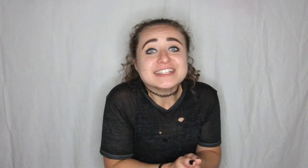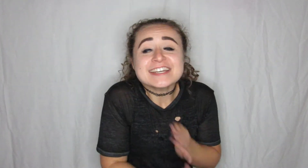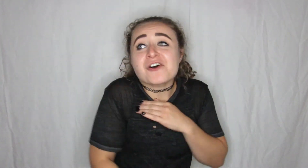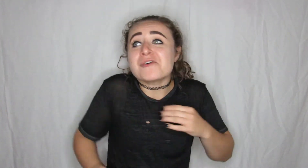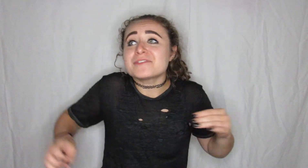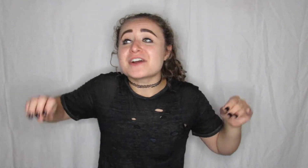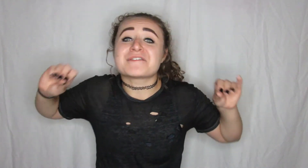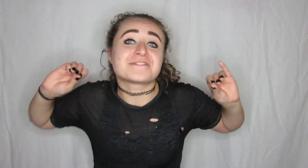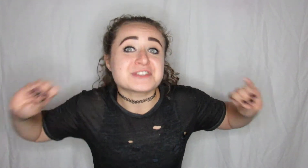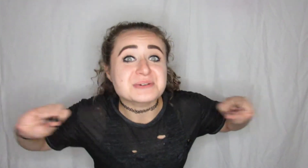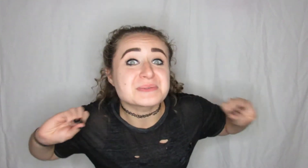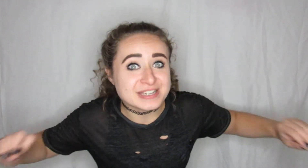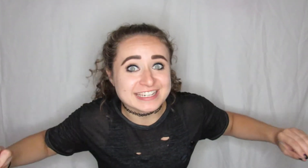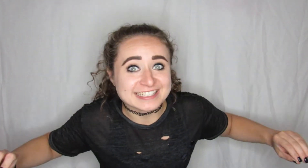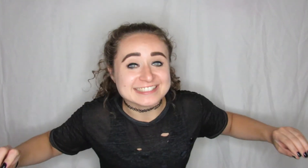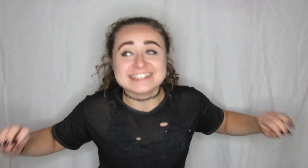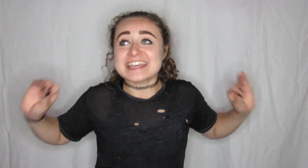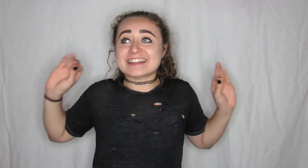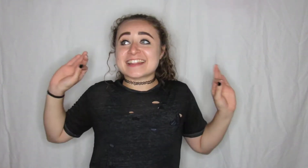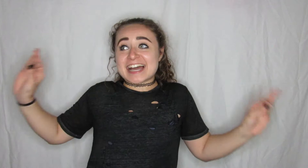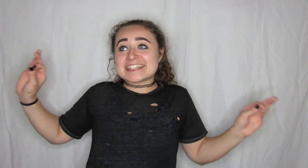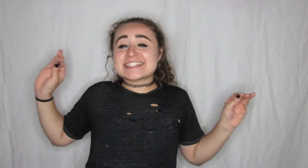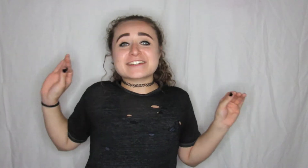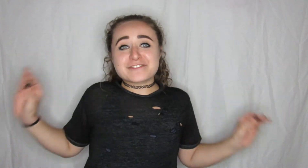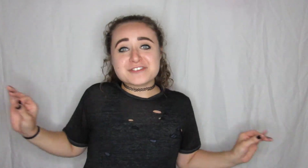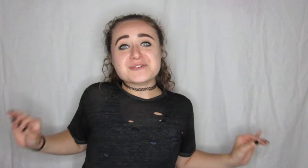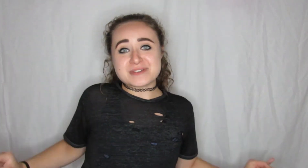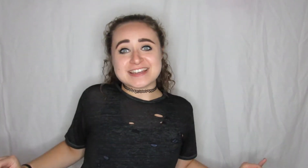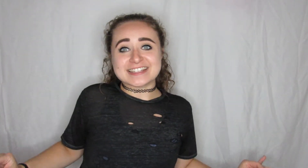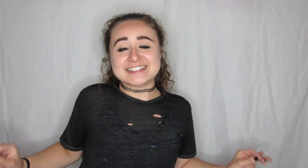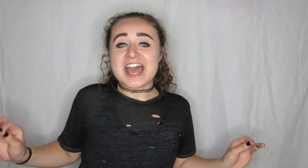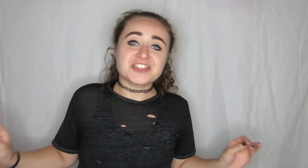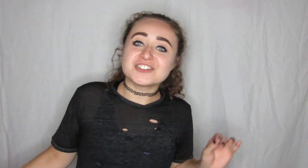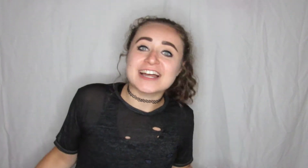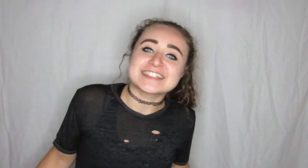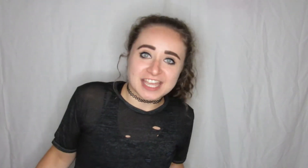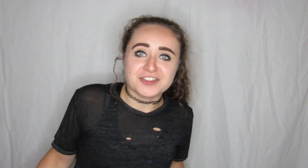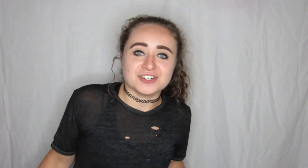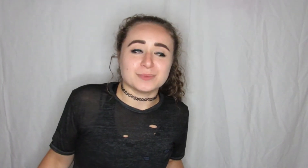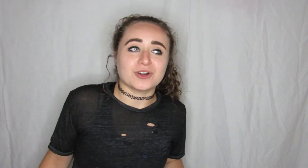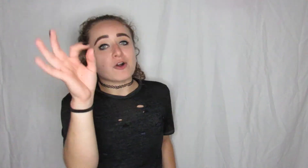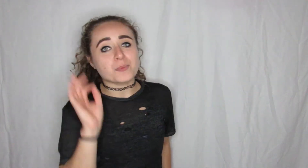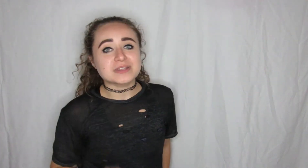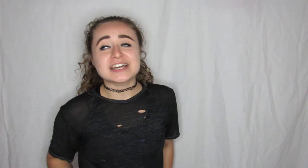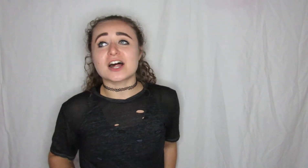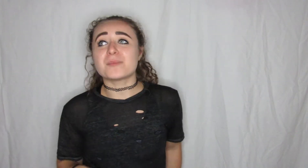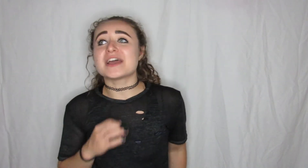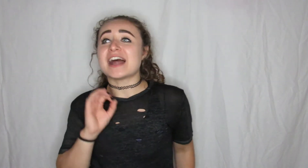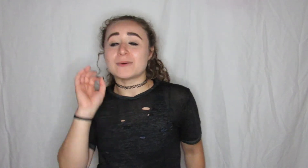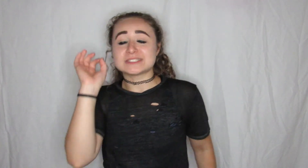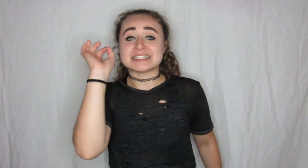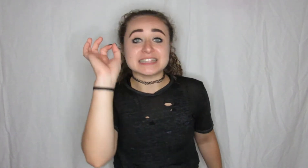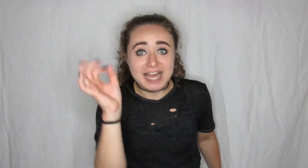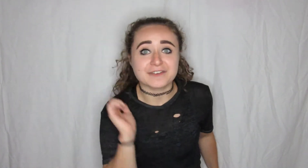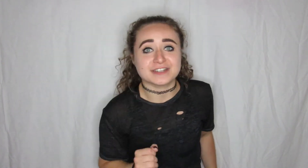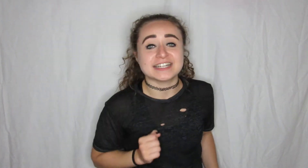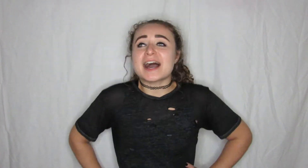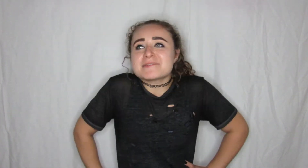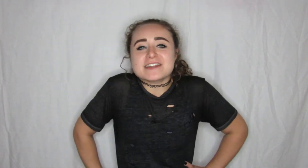over a few weeks it lasted a few weeks and they're not together anymore I opened that up and I was laughing I'm not